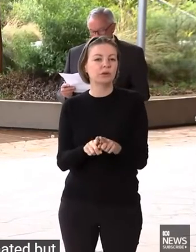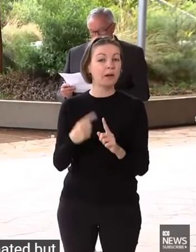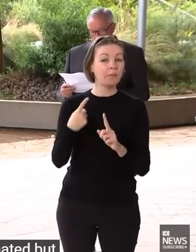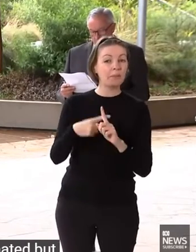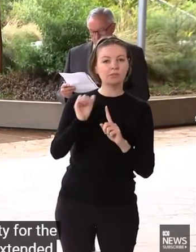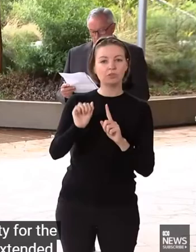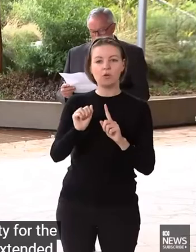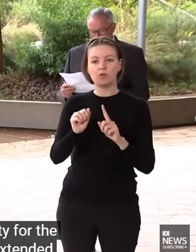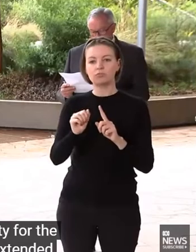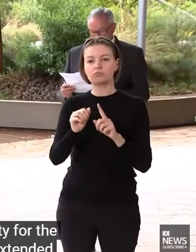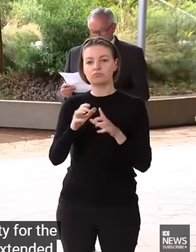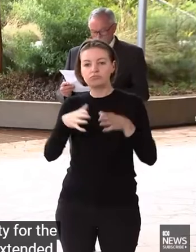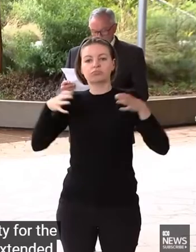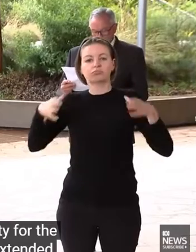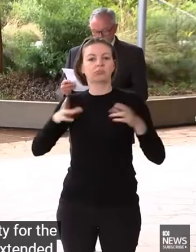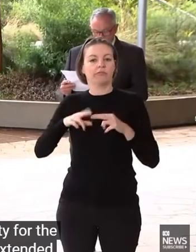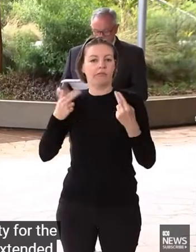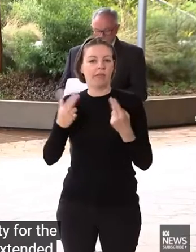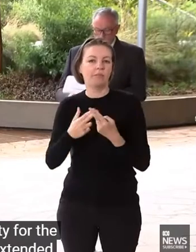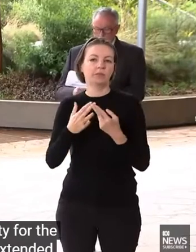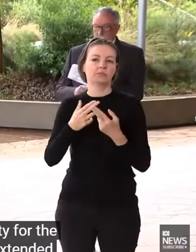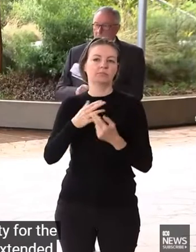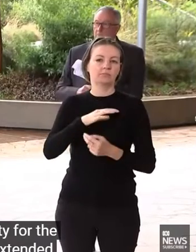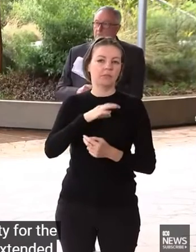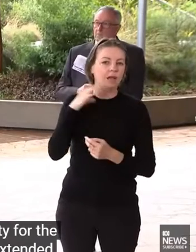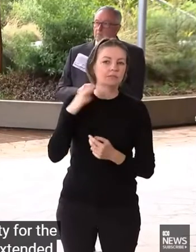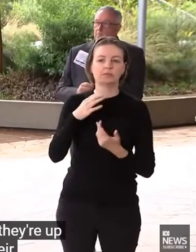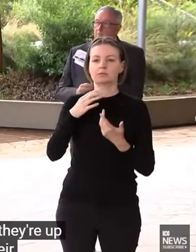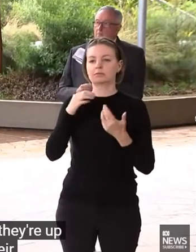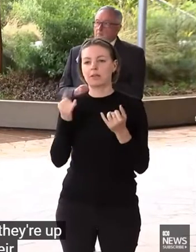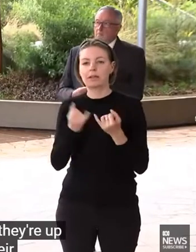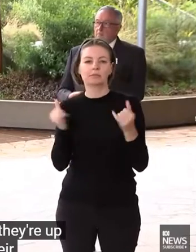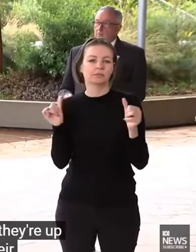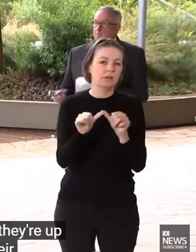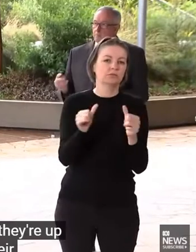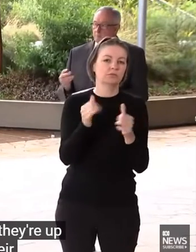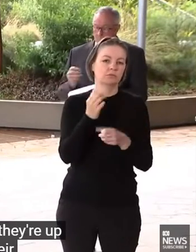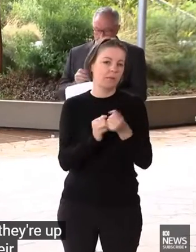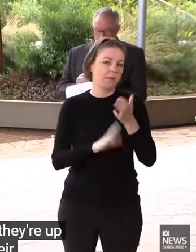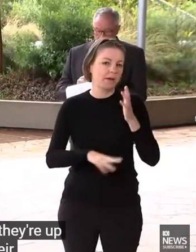to check that they're up to date with their vaccinations. Thank you.